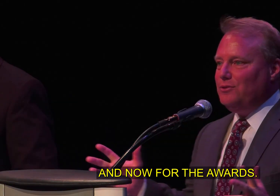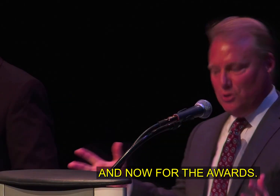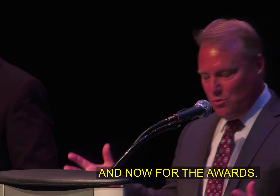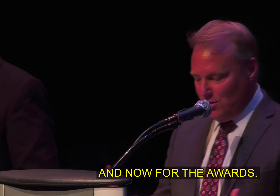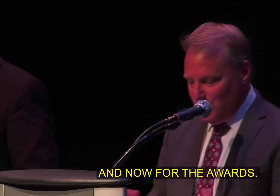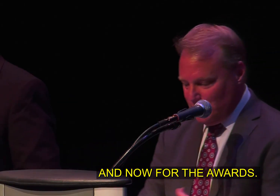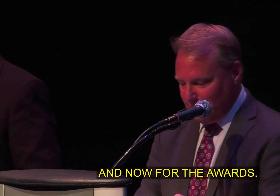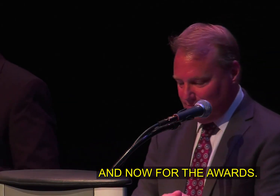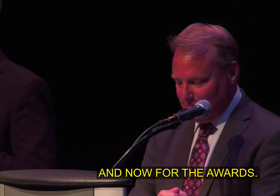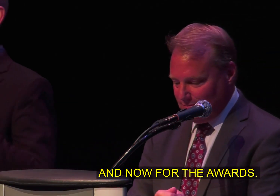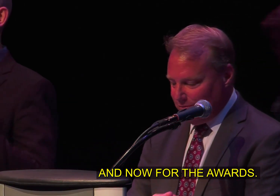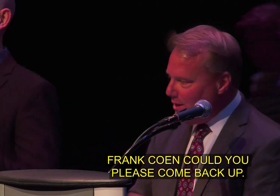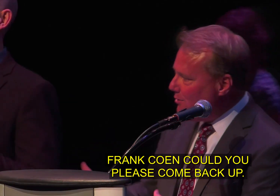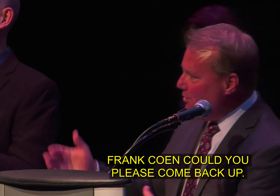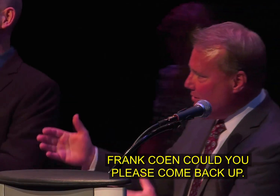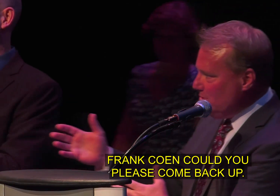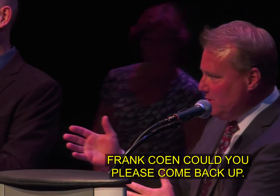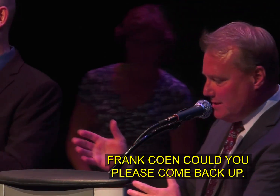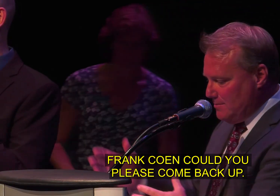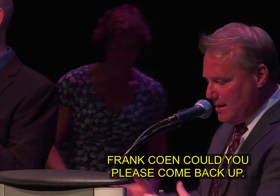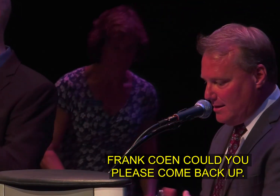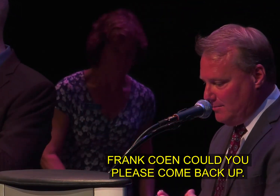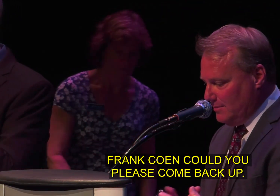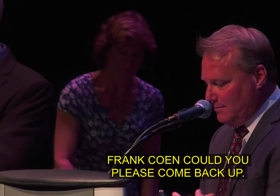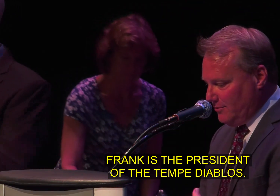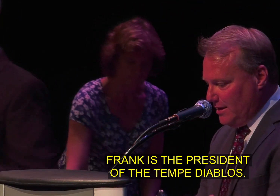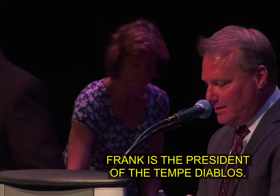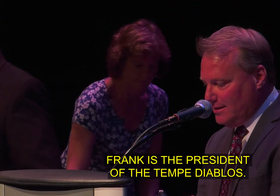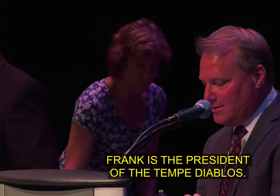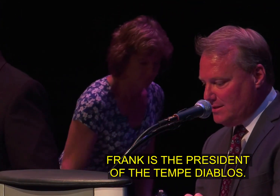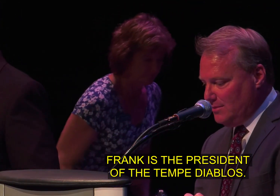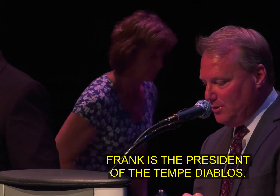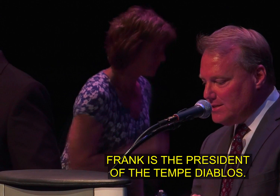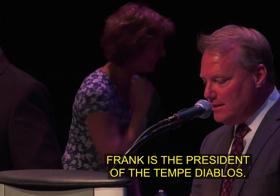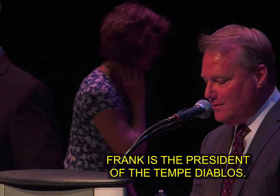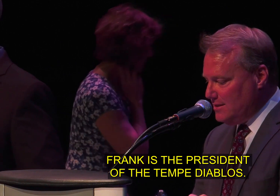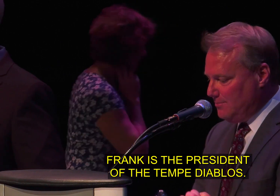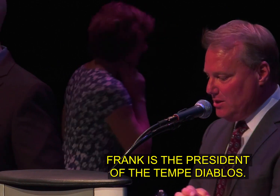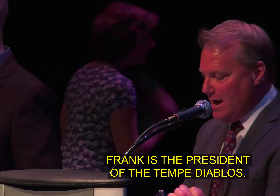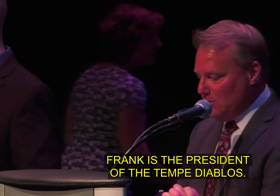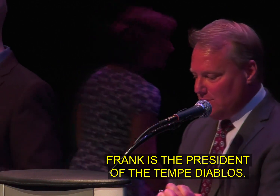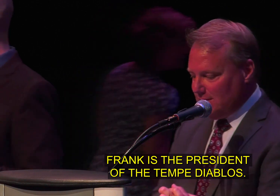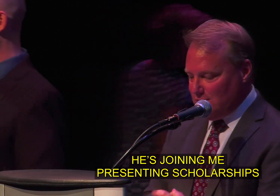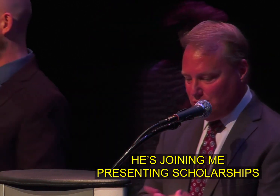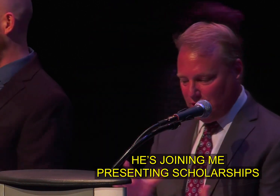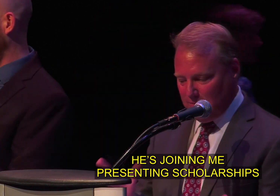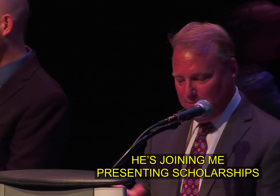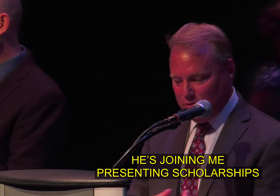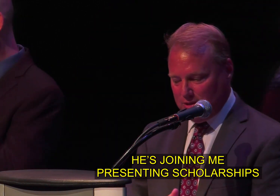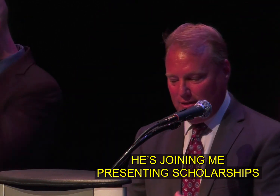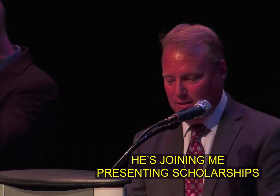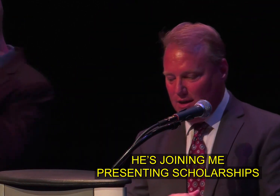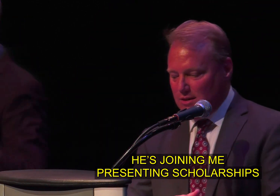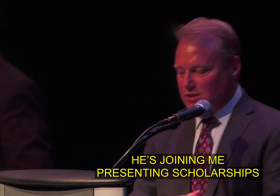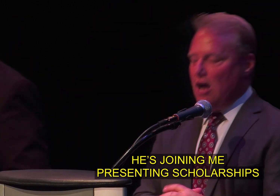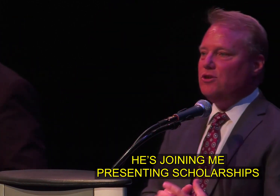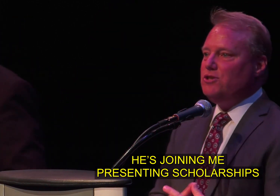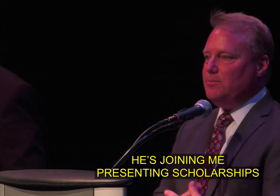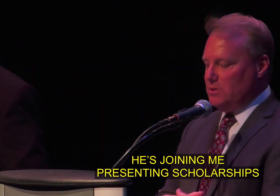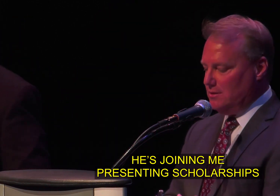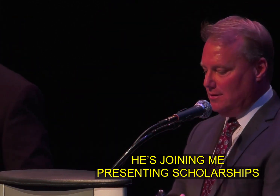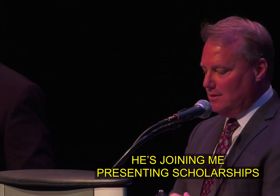for the awards frank cohen could you please come back up frank is the president of the tempe diabolos he's joining me presenting